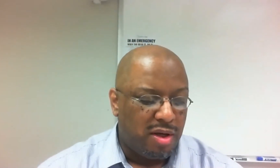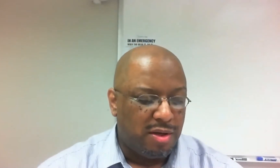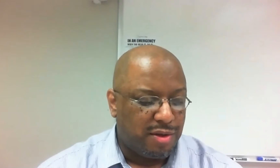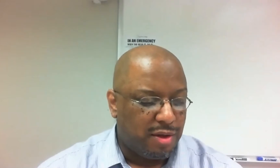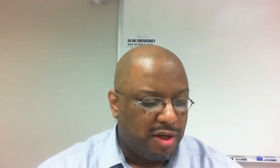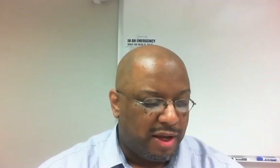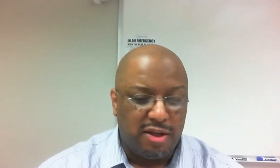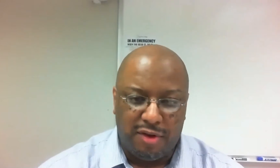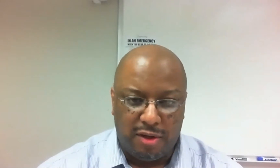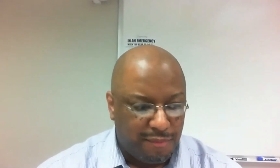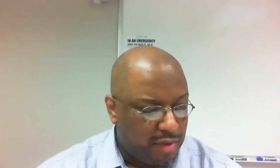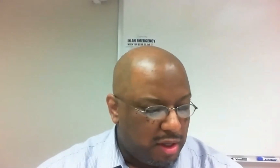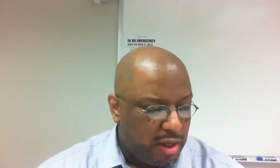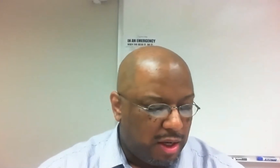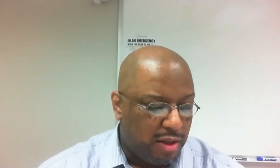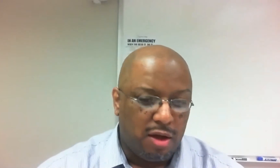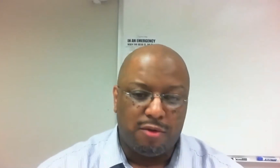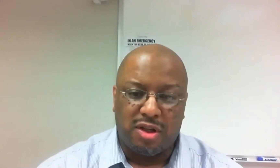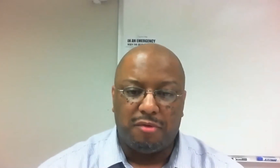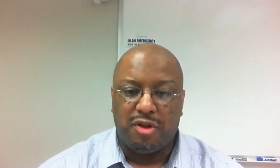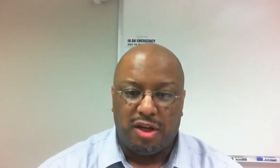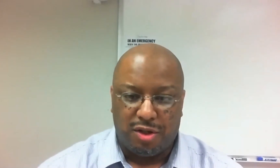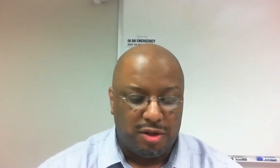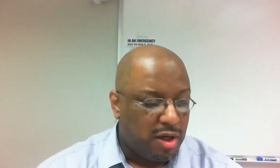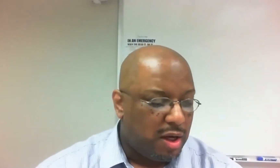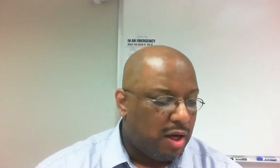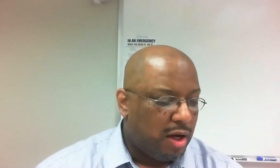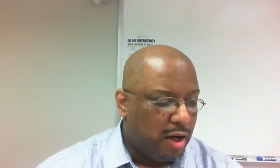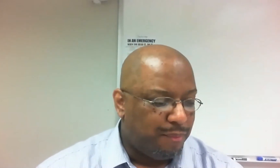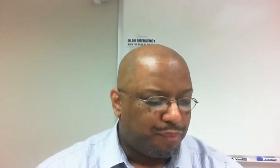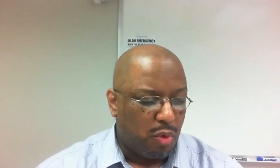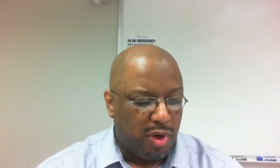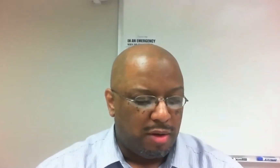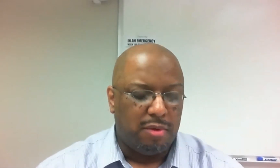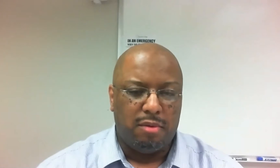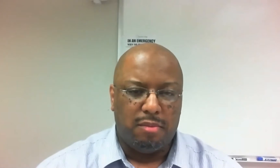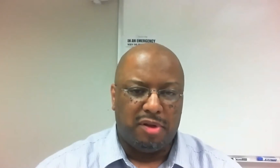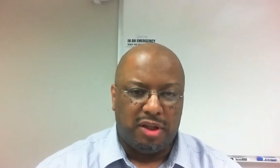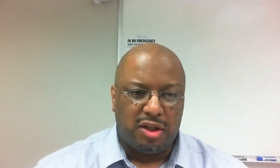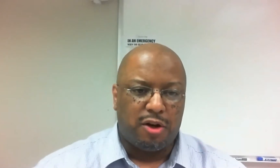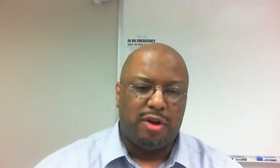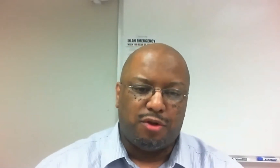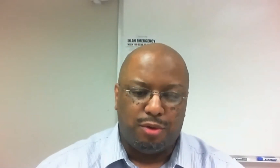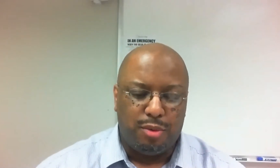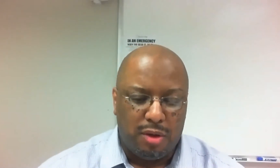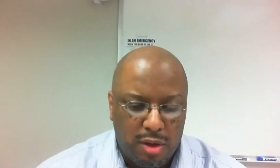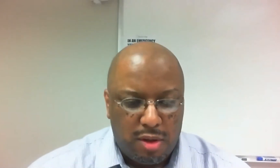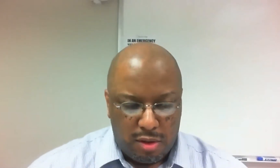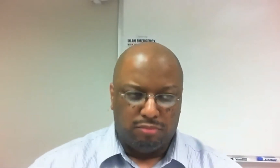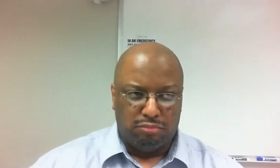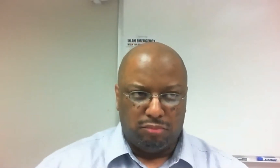One is connectivity and the other is confrontation. When police enter into